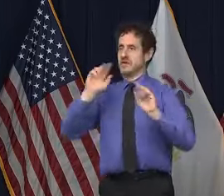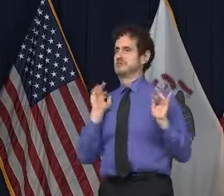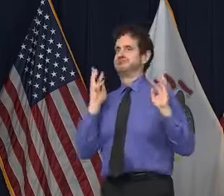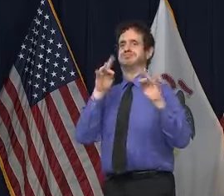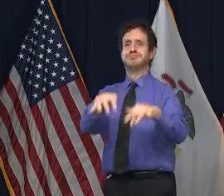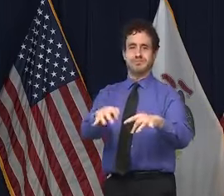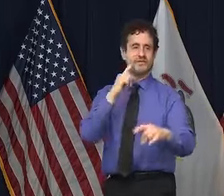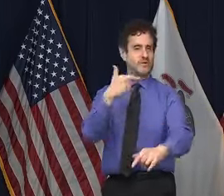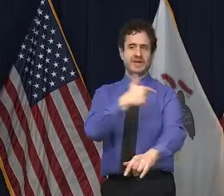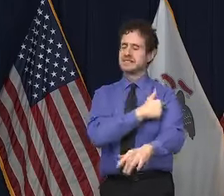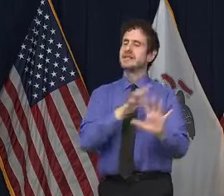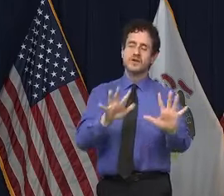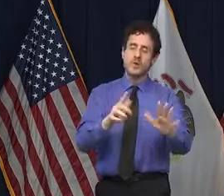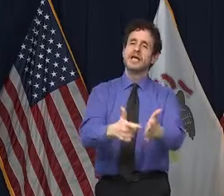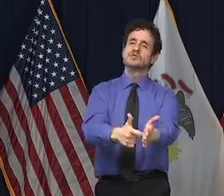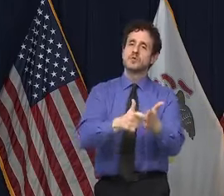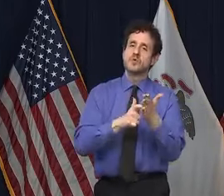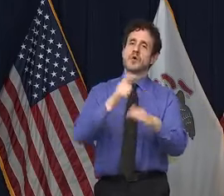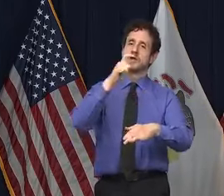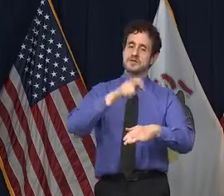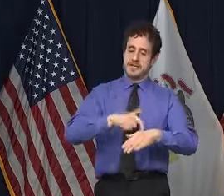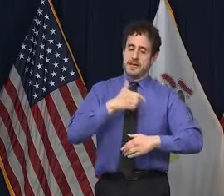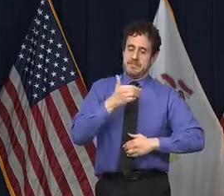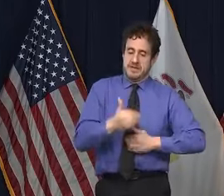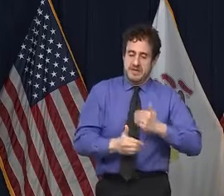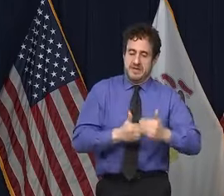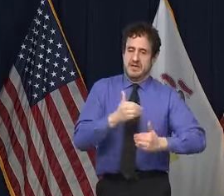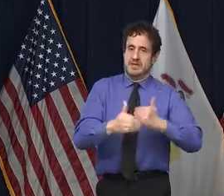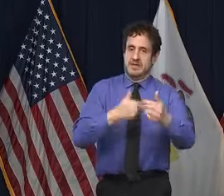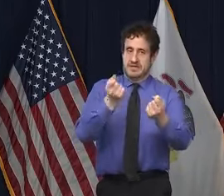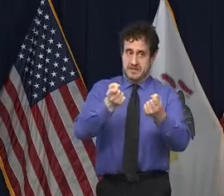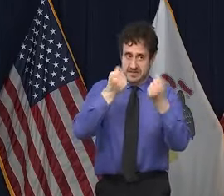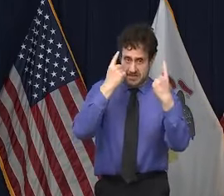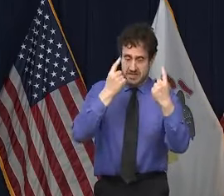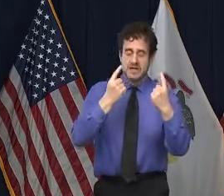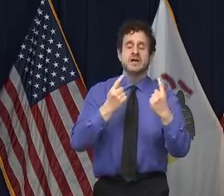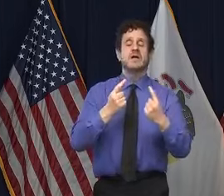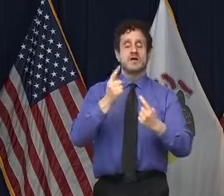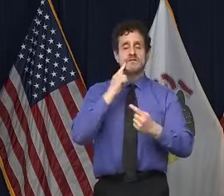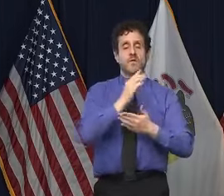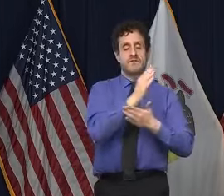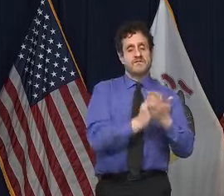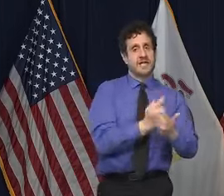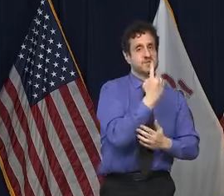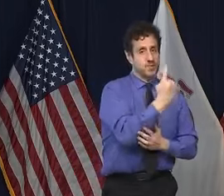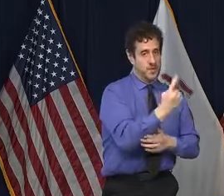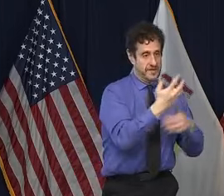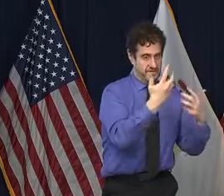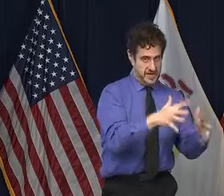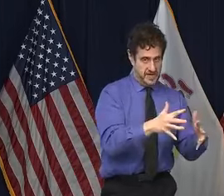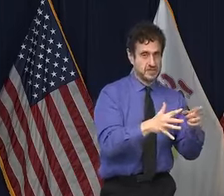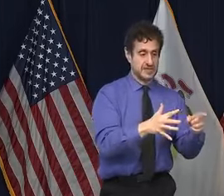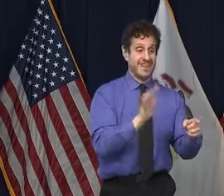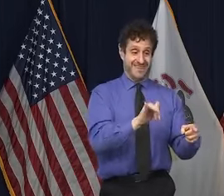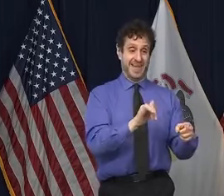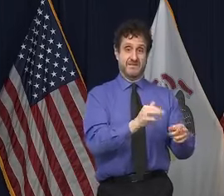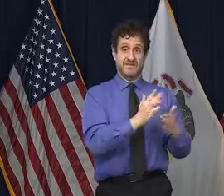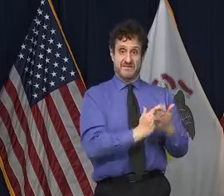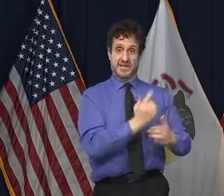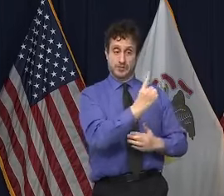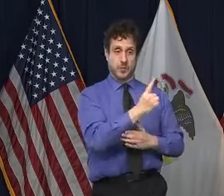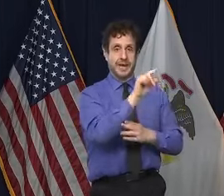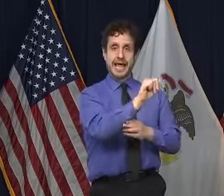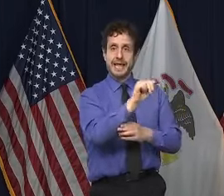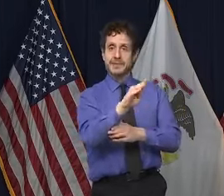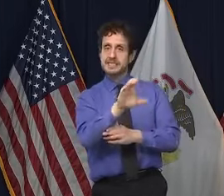a long time and people need to understand that, quite a long time just to even get phase 1 rolled out. And then, of course,